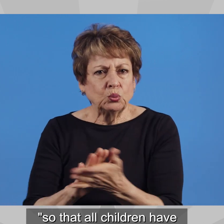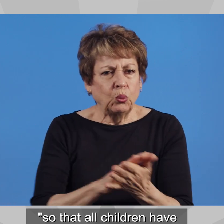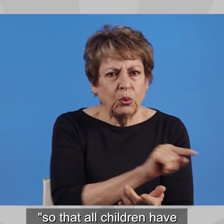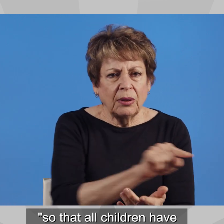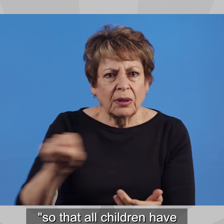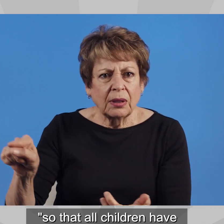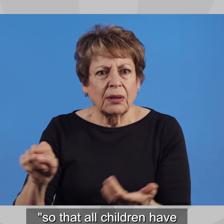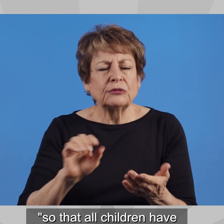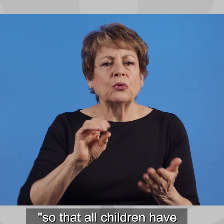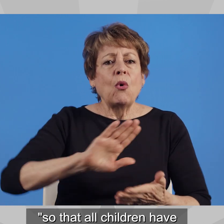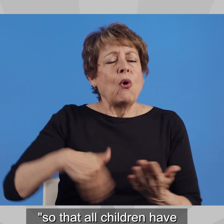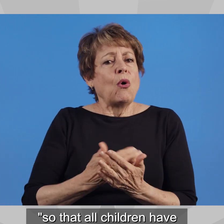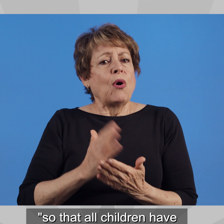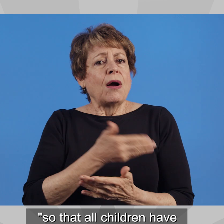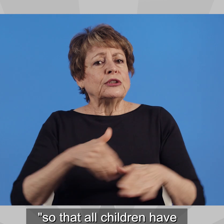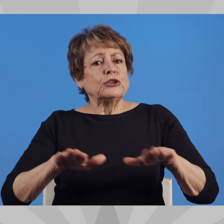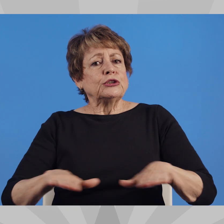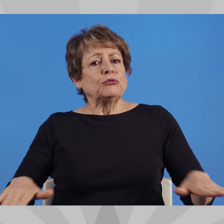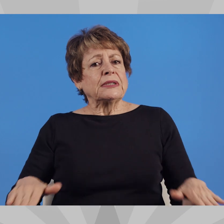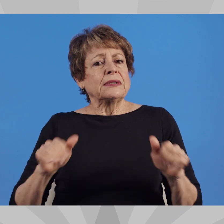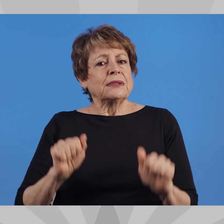all children have the opportunity to succeed.